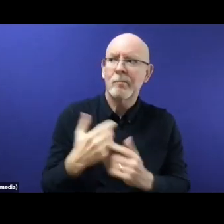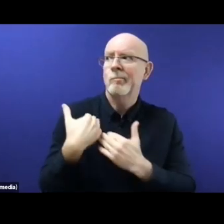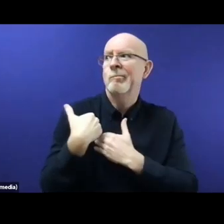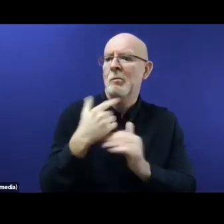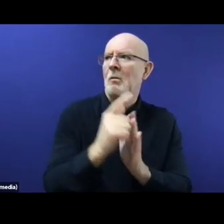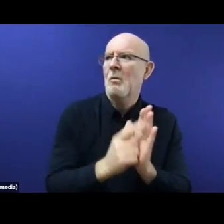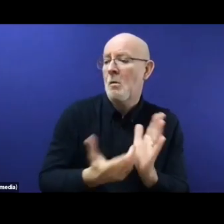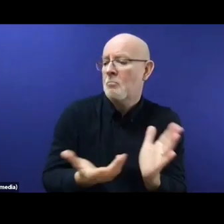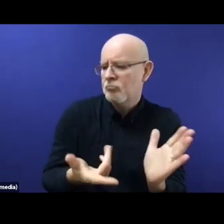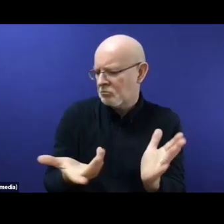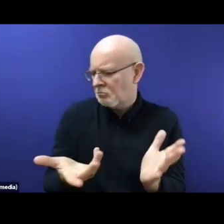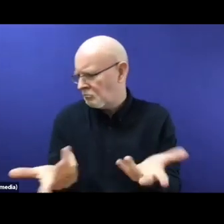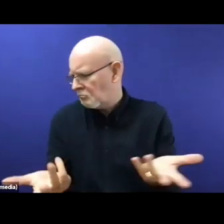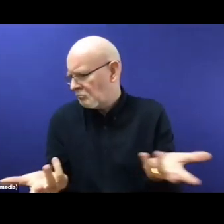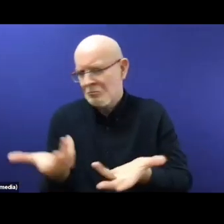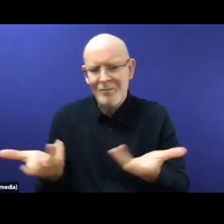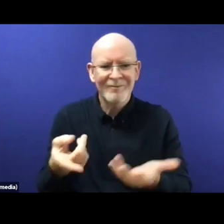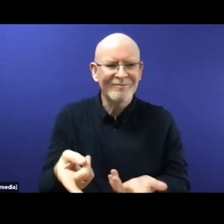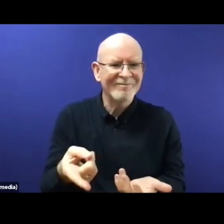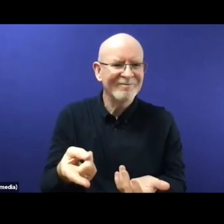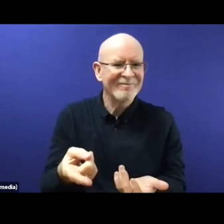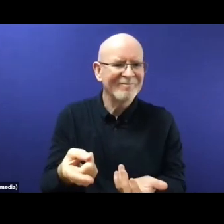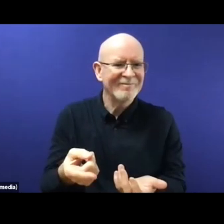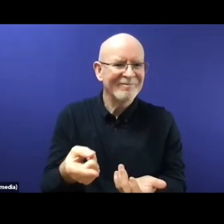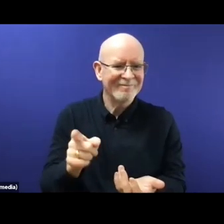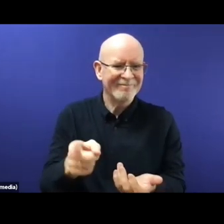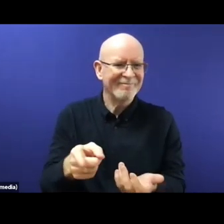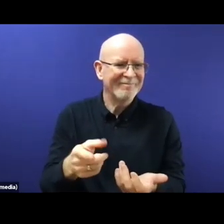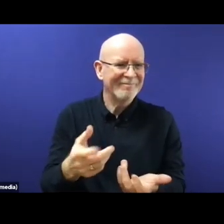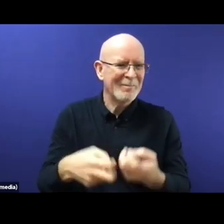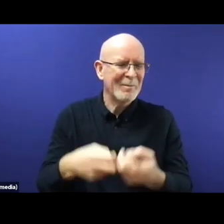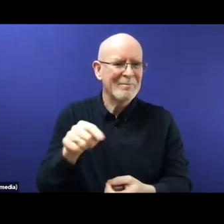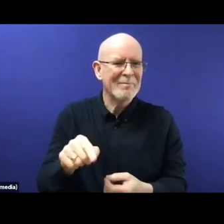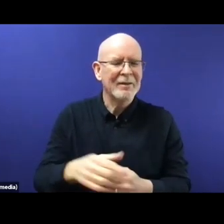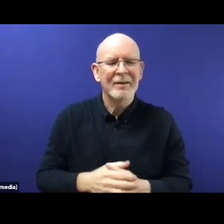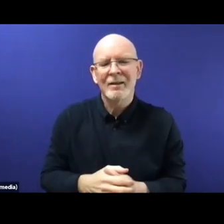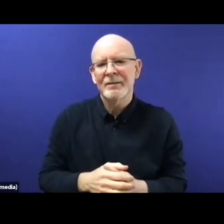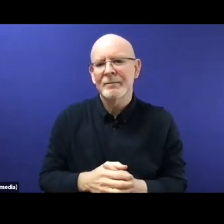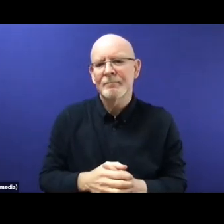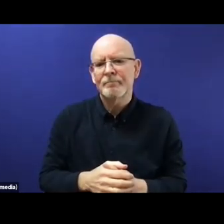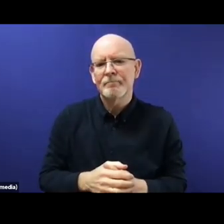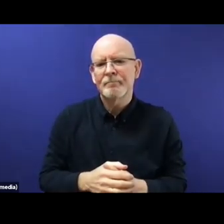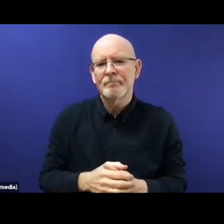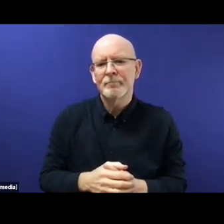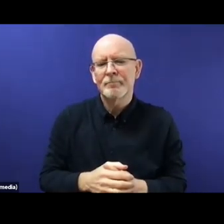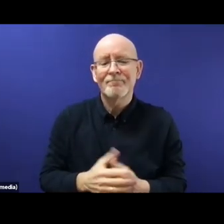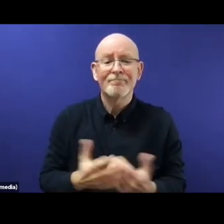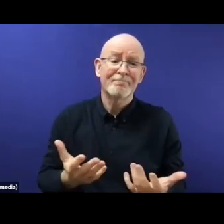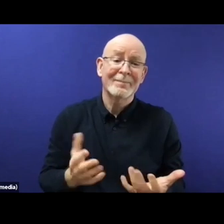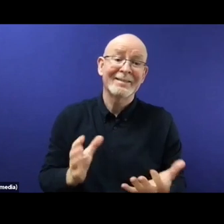on the Greek islands as a consequence of this deal. More importantly, how the statement, which was agreed as a temporary